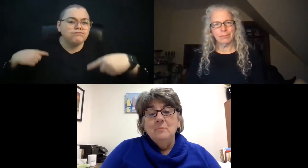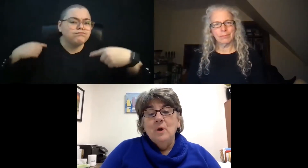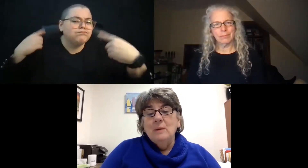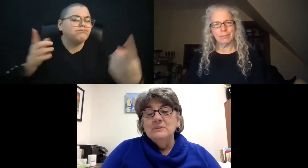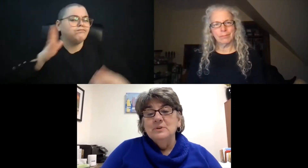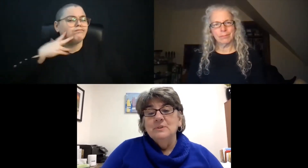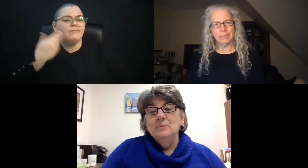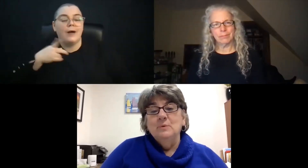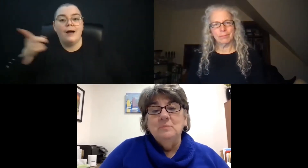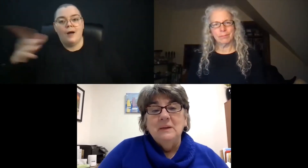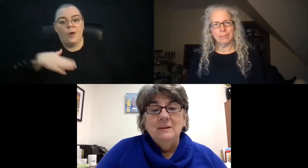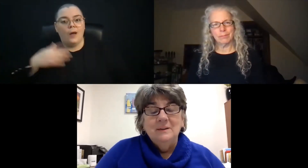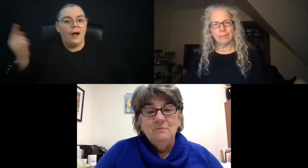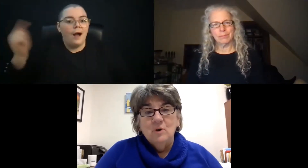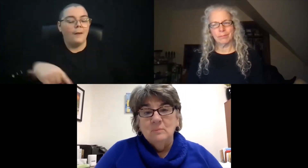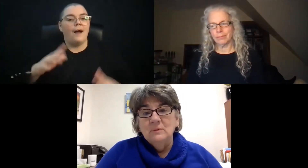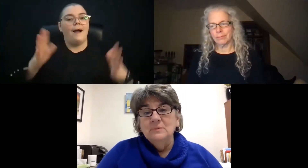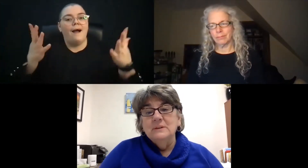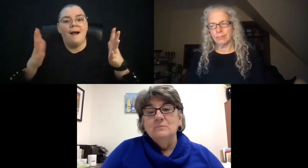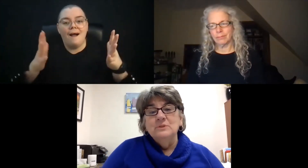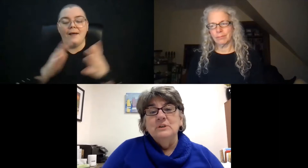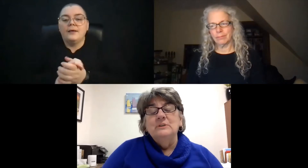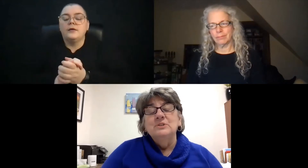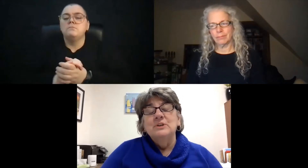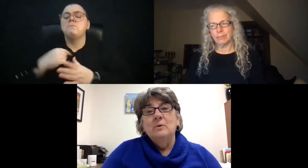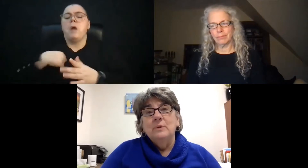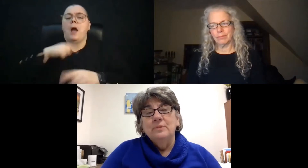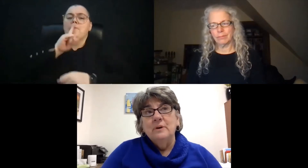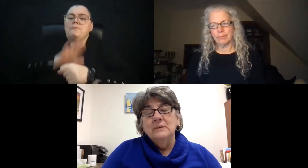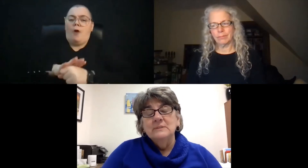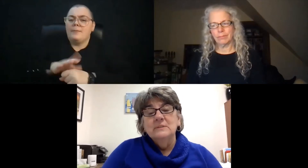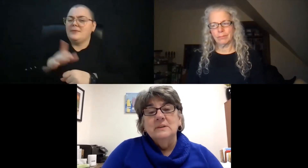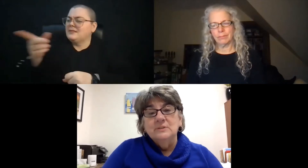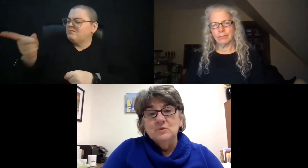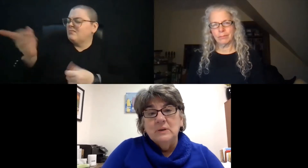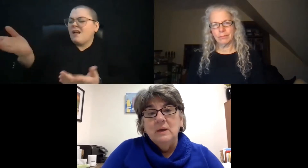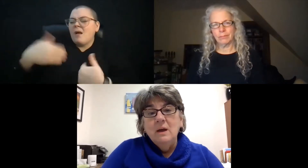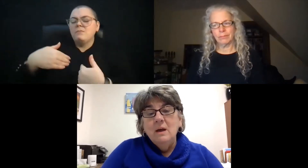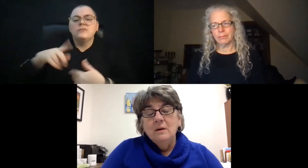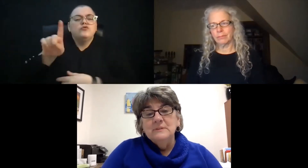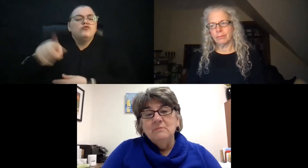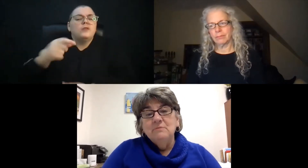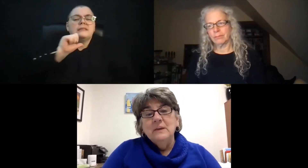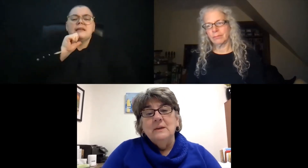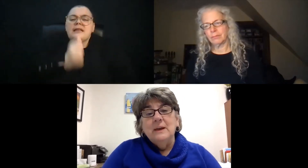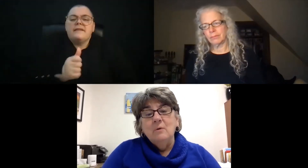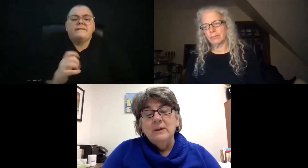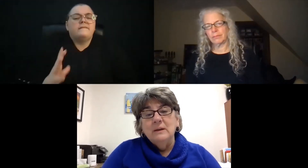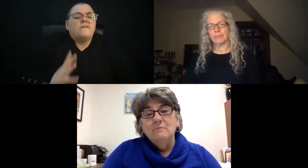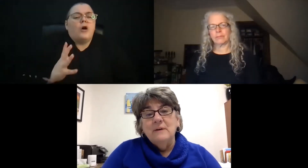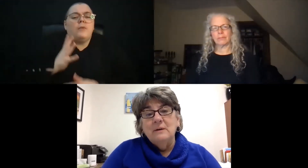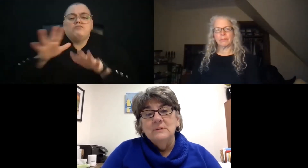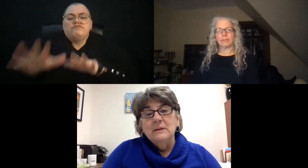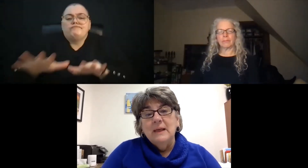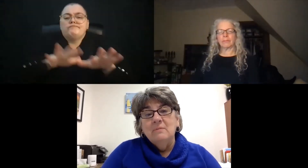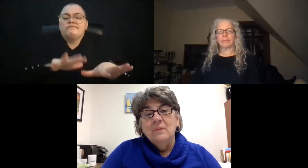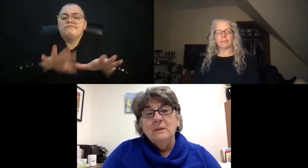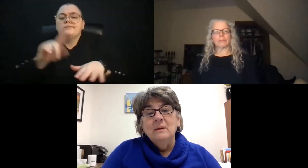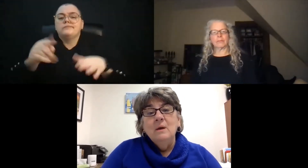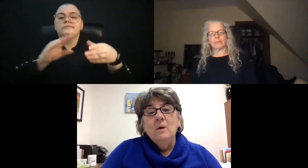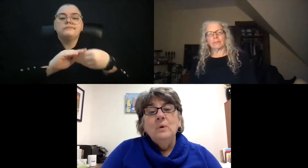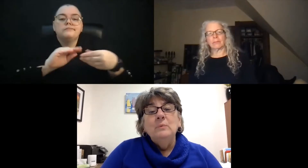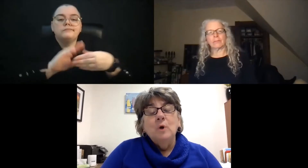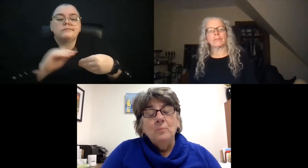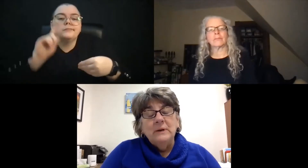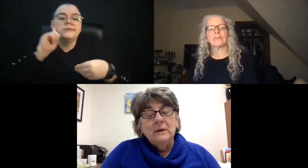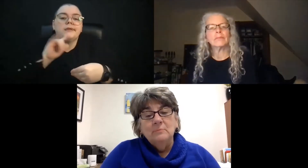And I promised her that it would be informal that she could share with us the history of Deaf Inc. and how it got founded. And then